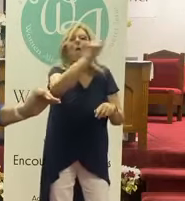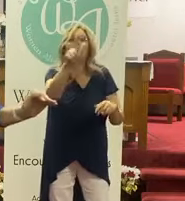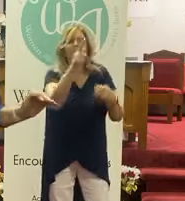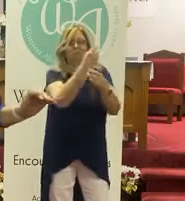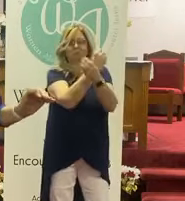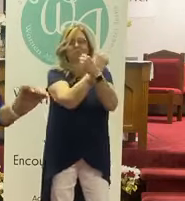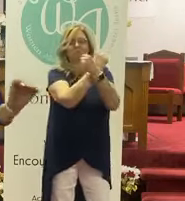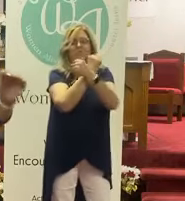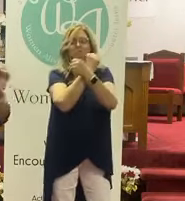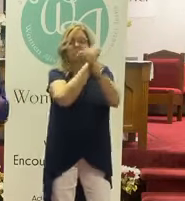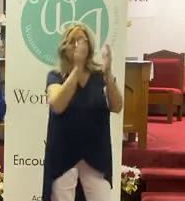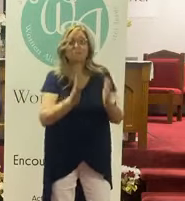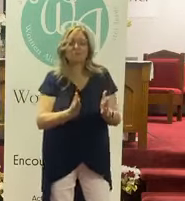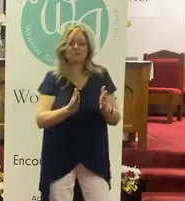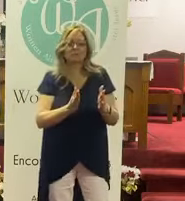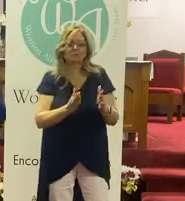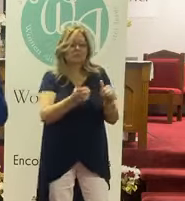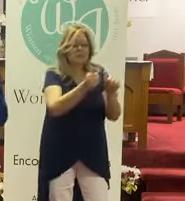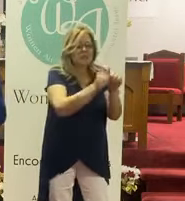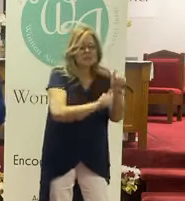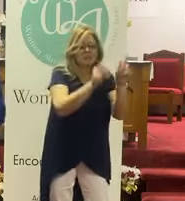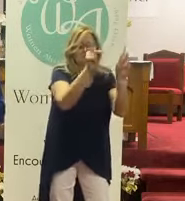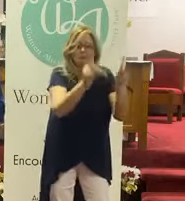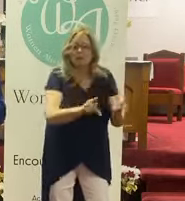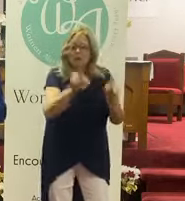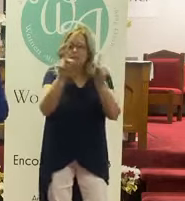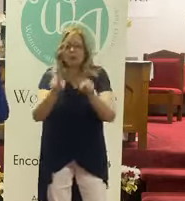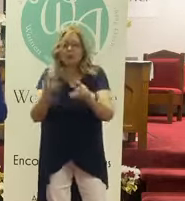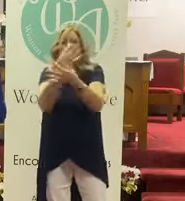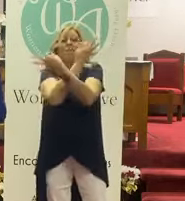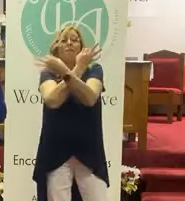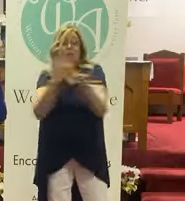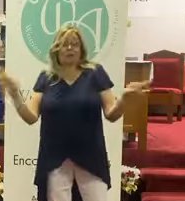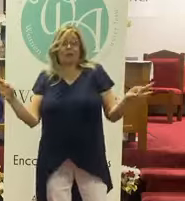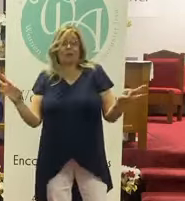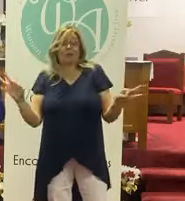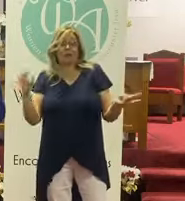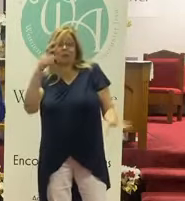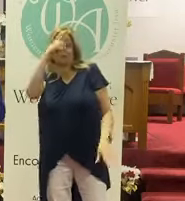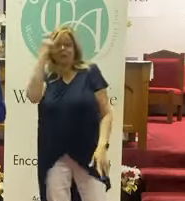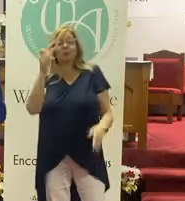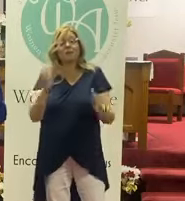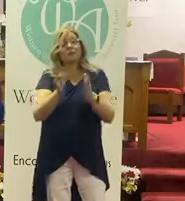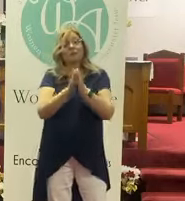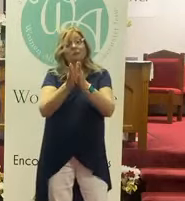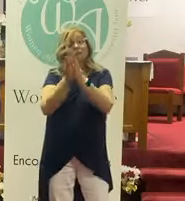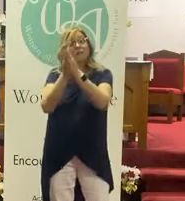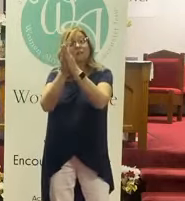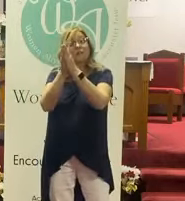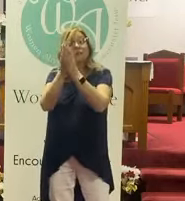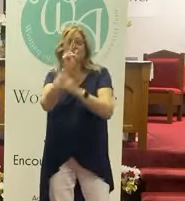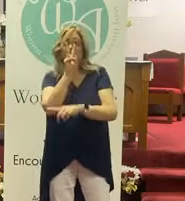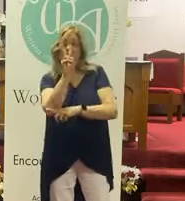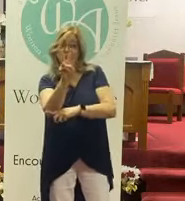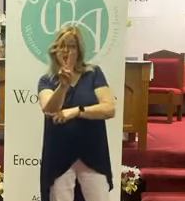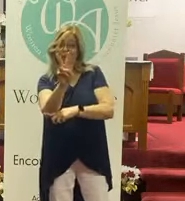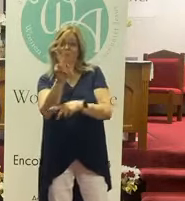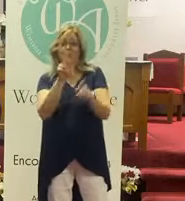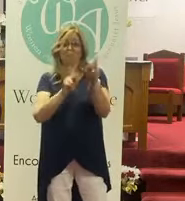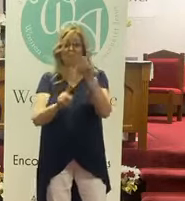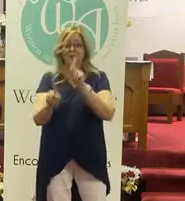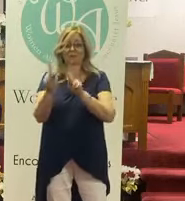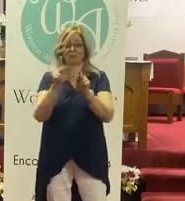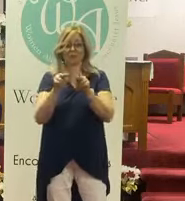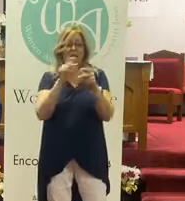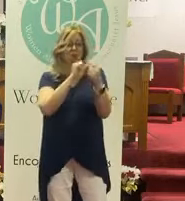in the prison. Every person was set free. Because of the praises of two people. Amen.